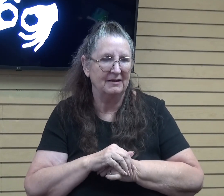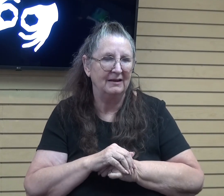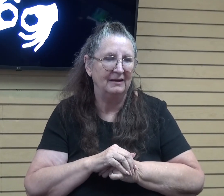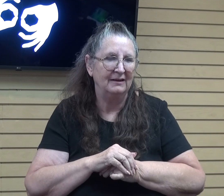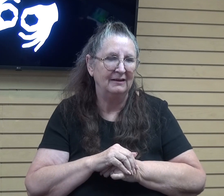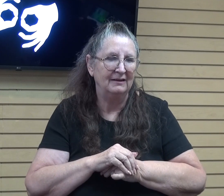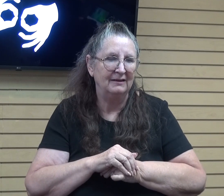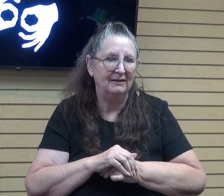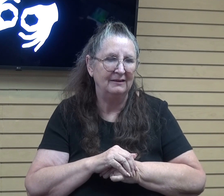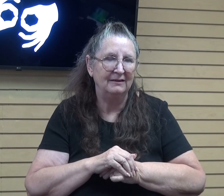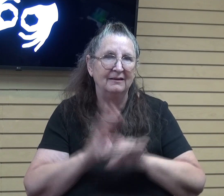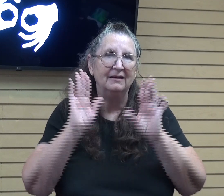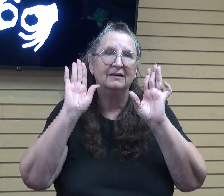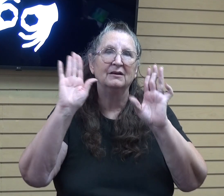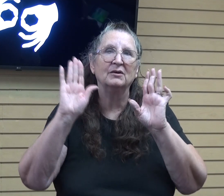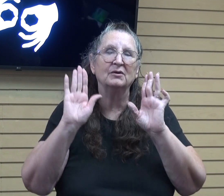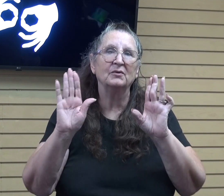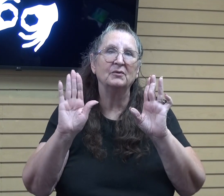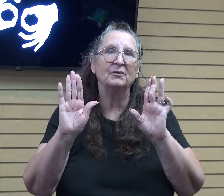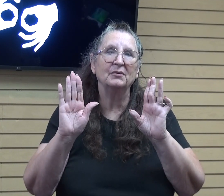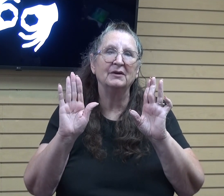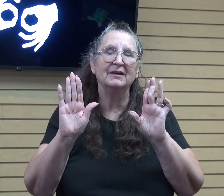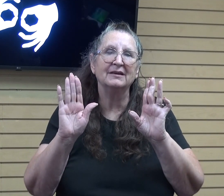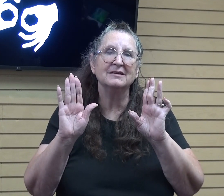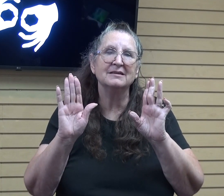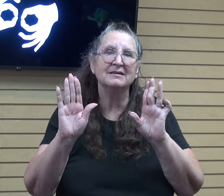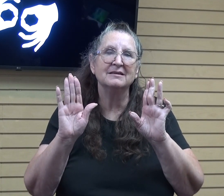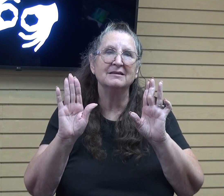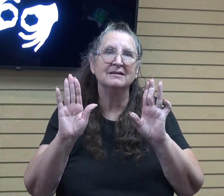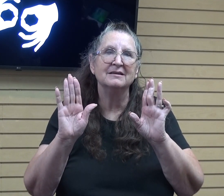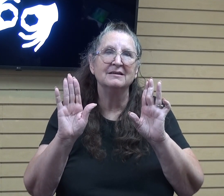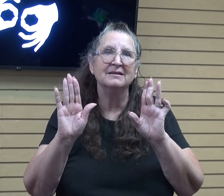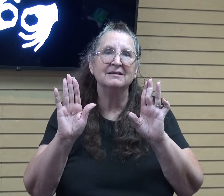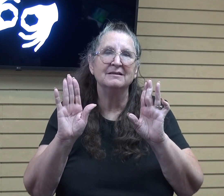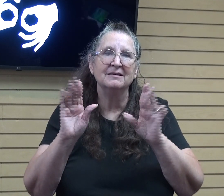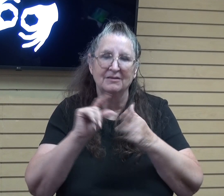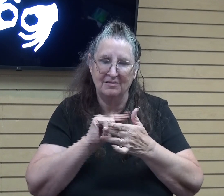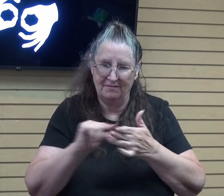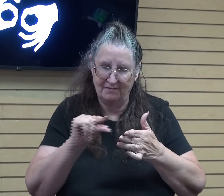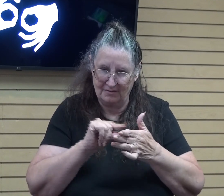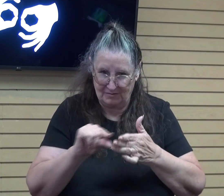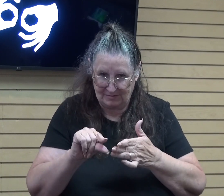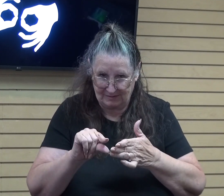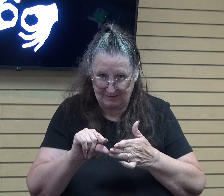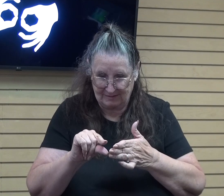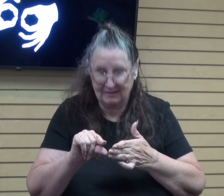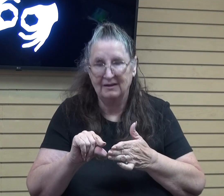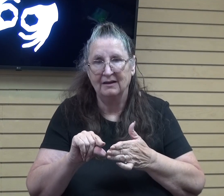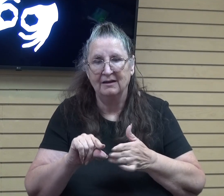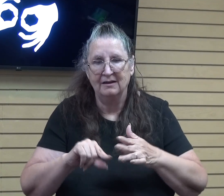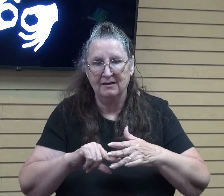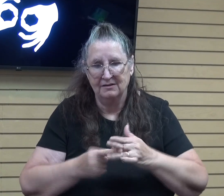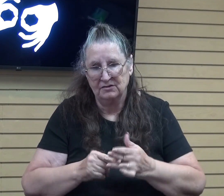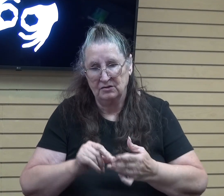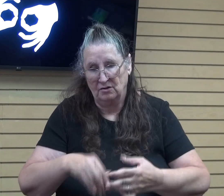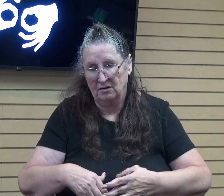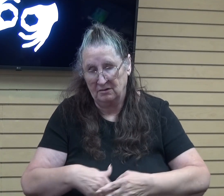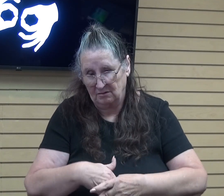It's a great, great verses to start a marriage off with. It's a great